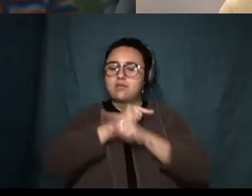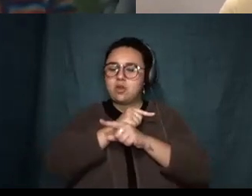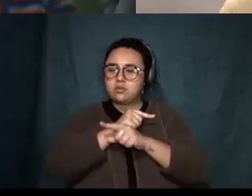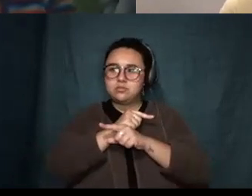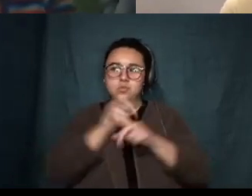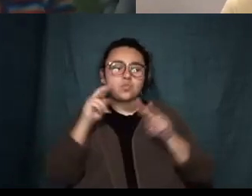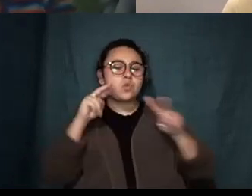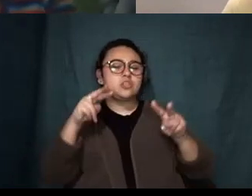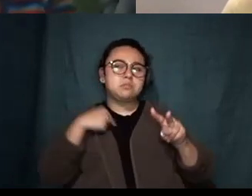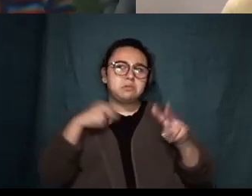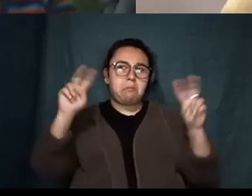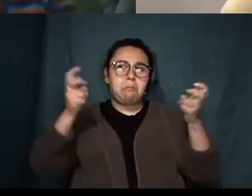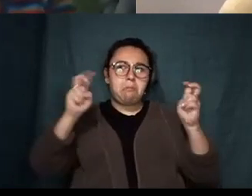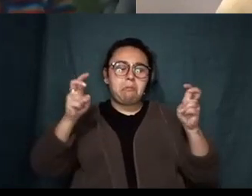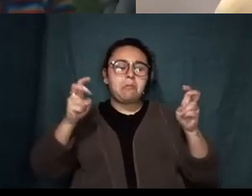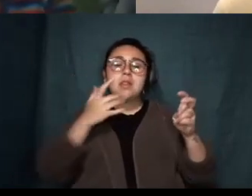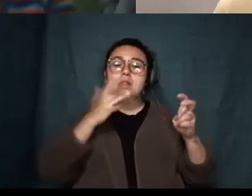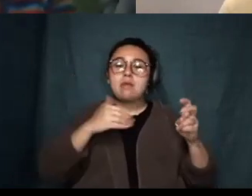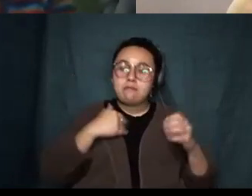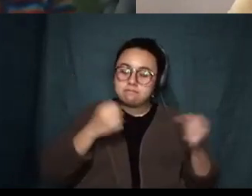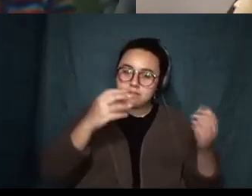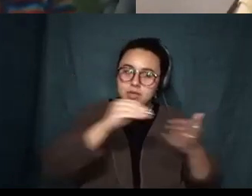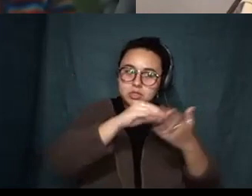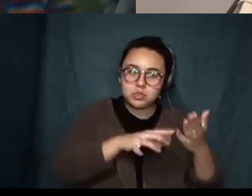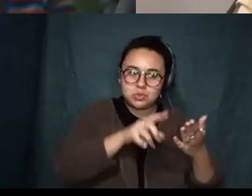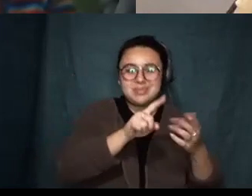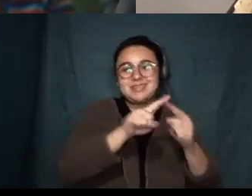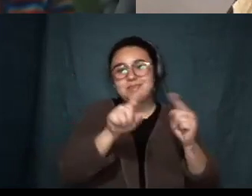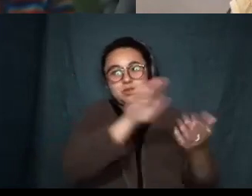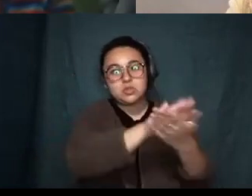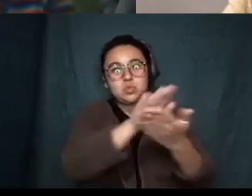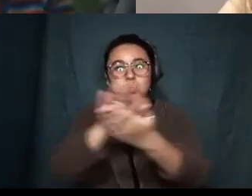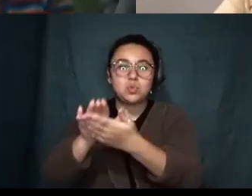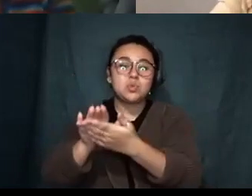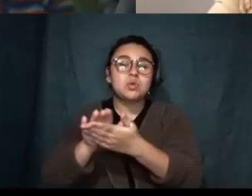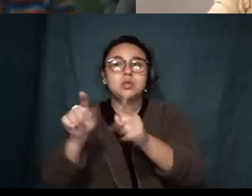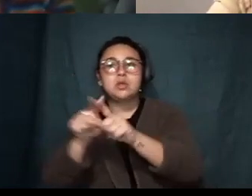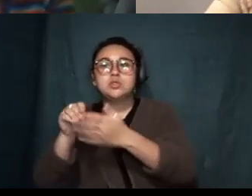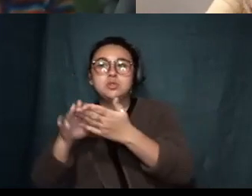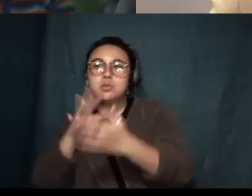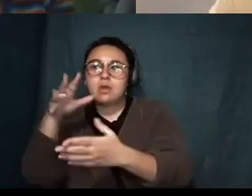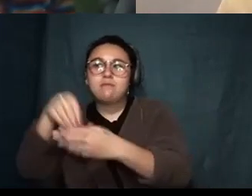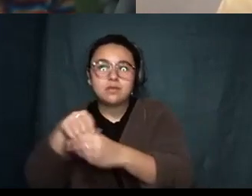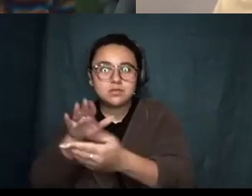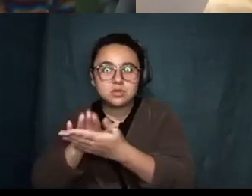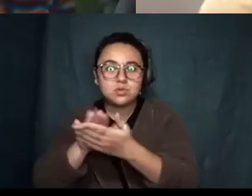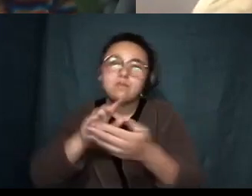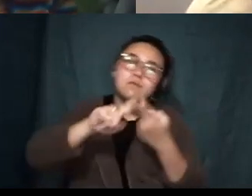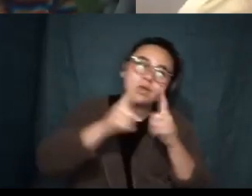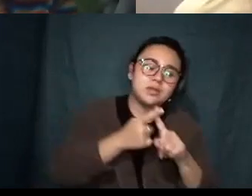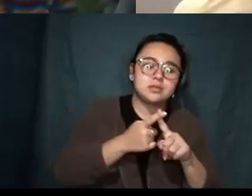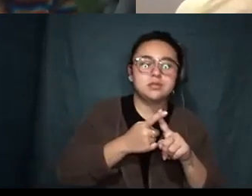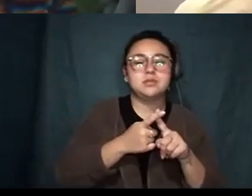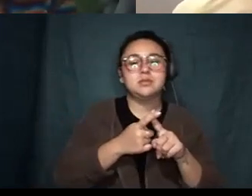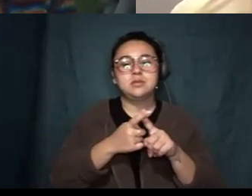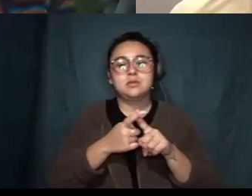of students at a lot of different institutions and students not at institutions and you know and friends and stuff who let me spend